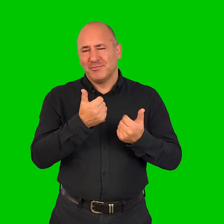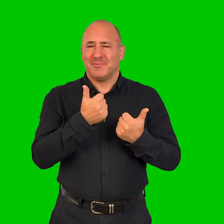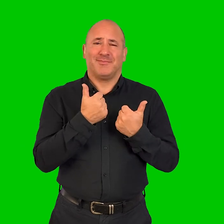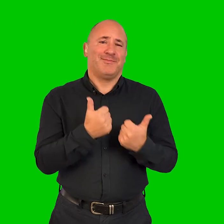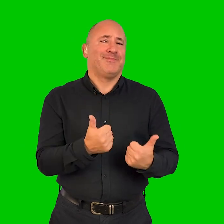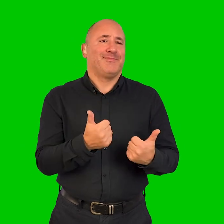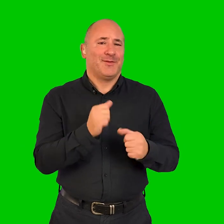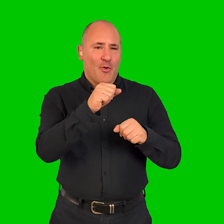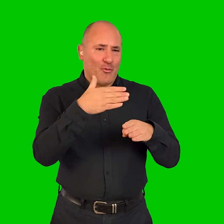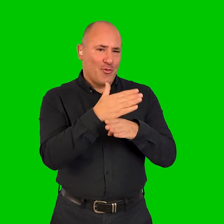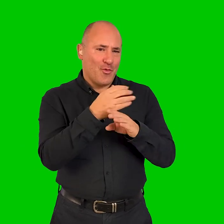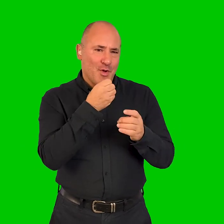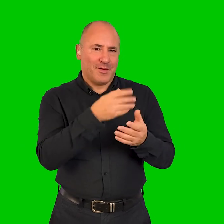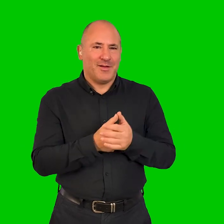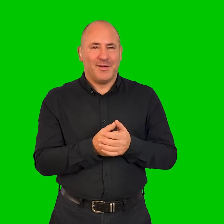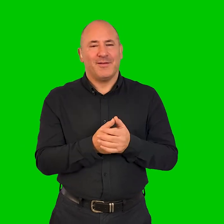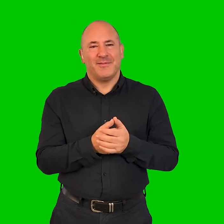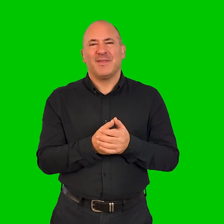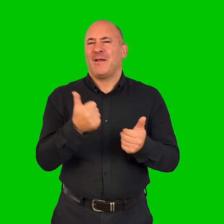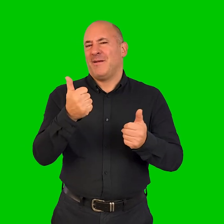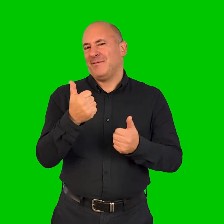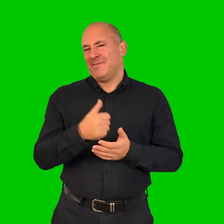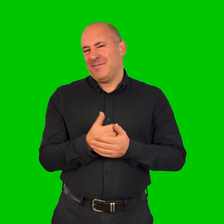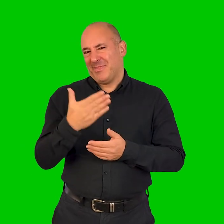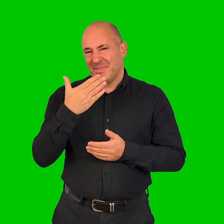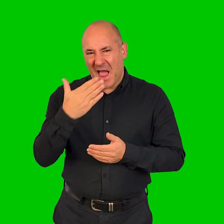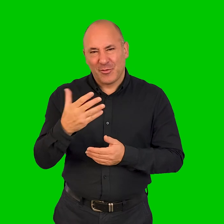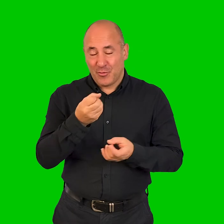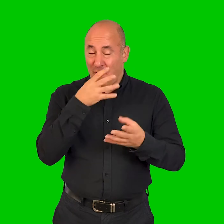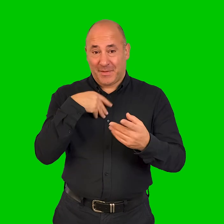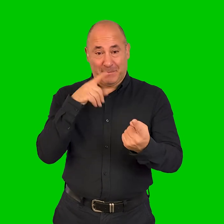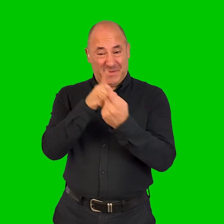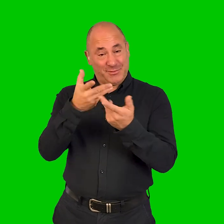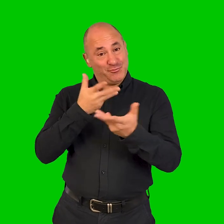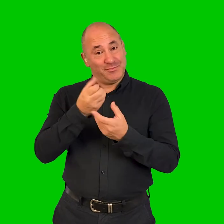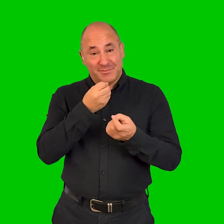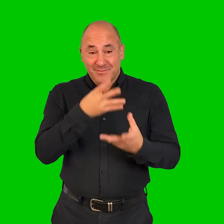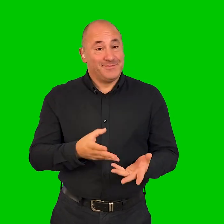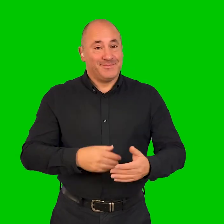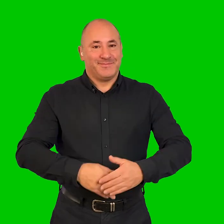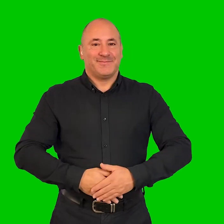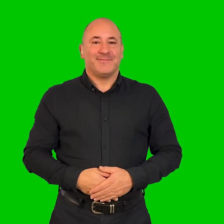really lovely to talk to you Joanne about your work. Yeah, thank you Mandy, it's been wonderful to meet you.